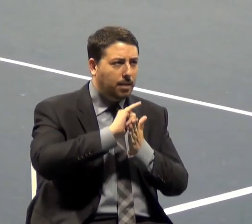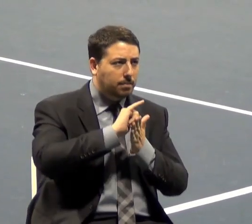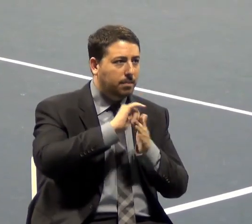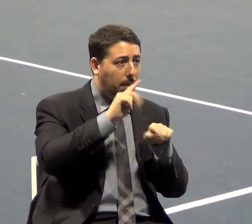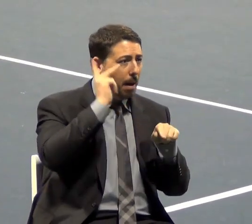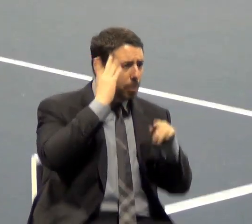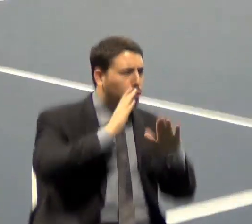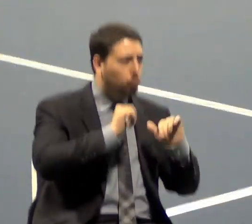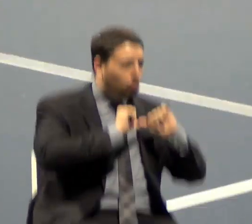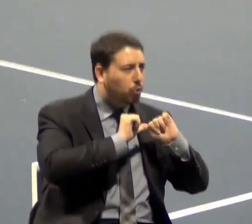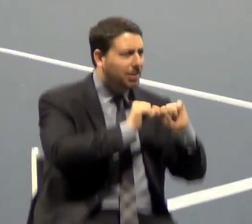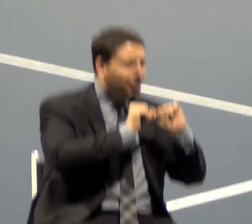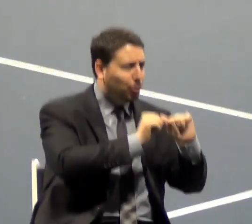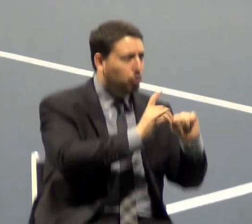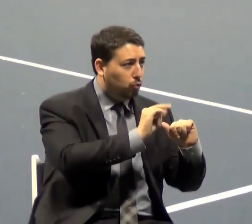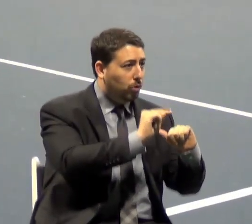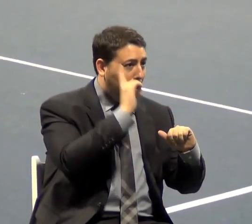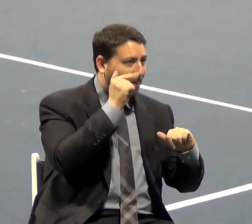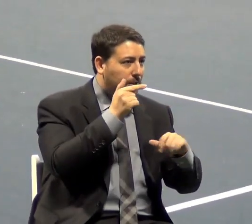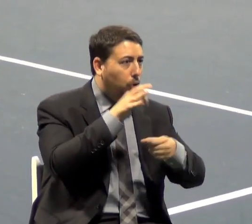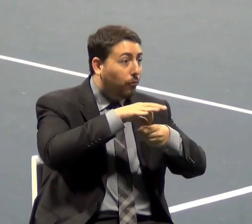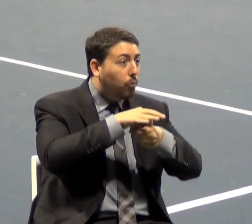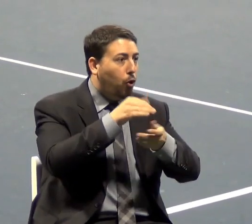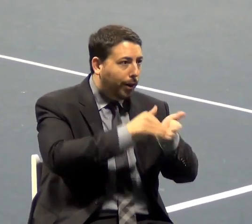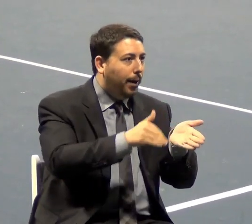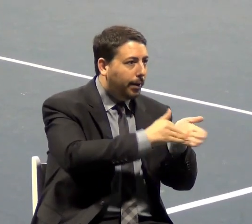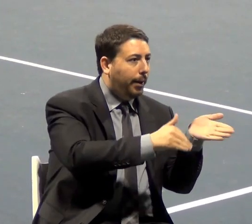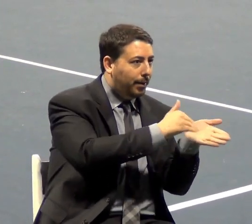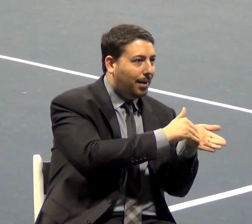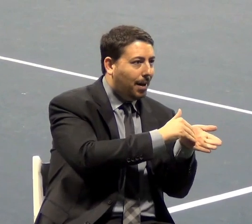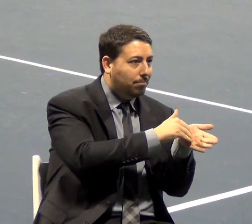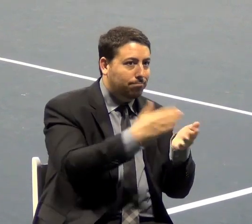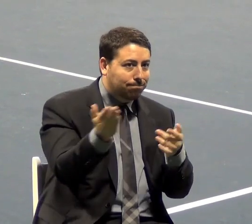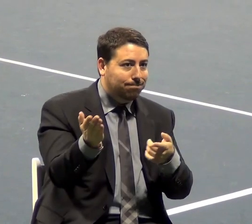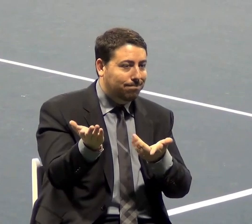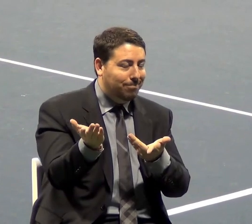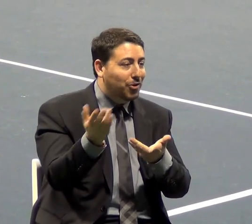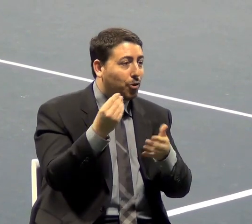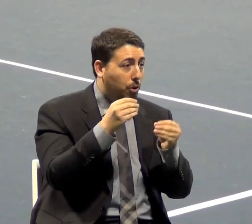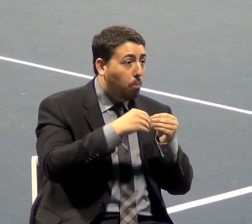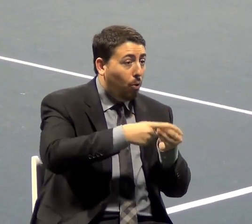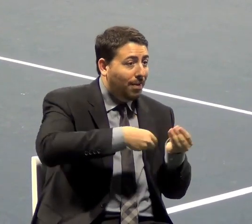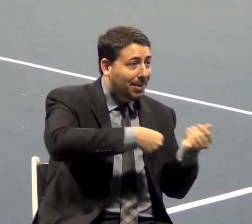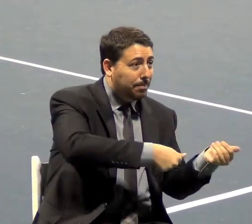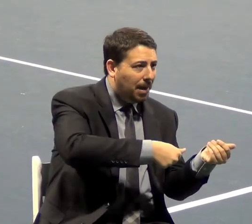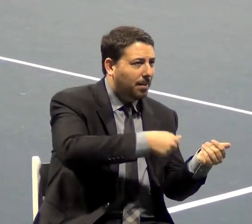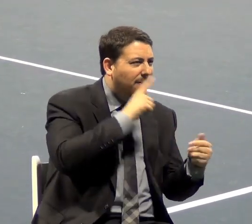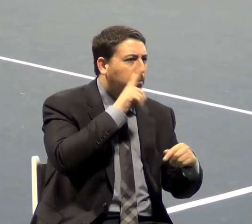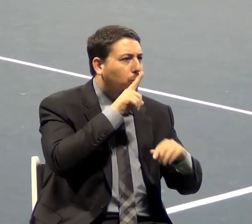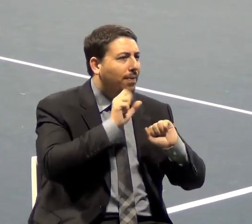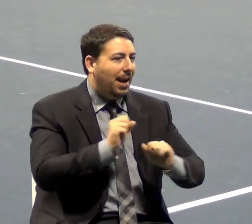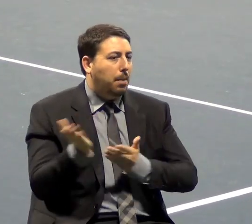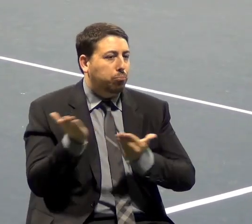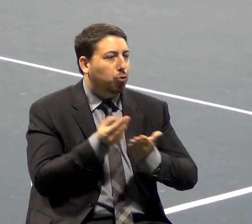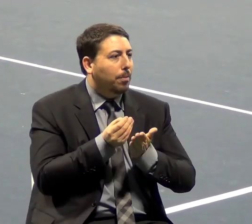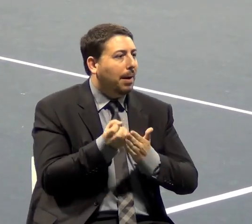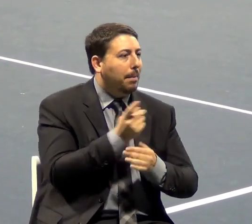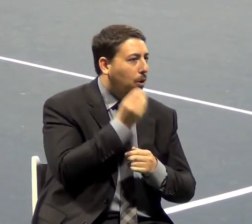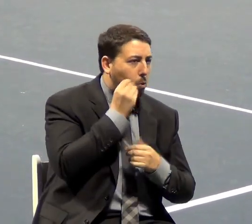do this because they kept getting re-elected. The more they spent, the more they pretended they could bring home, even if they had to tax, borrow,